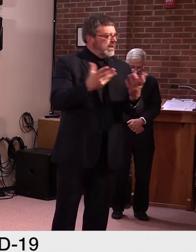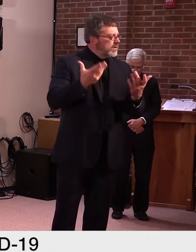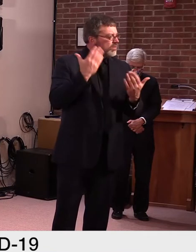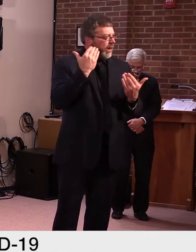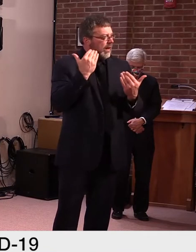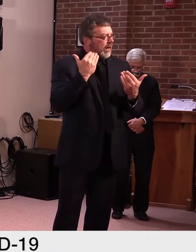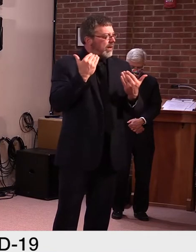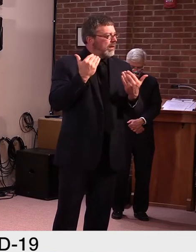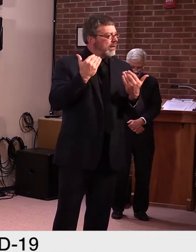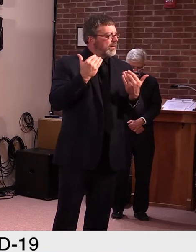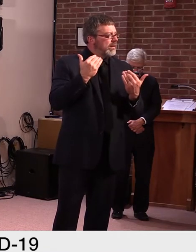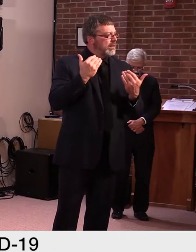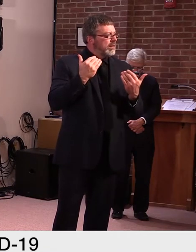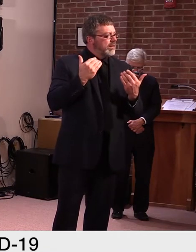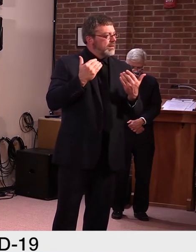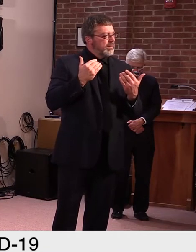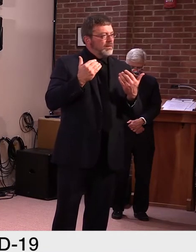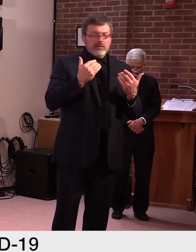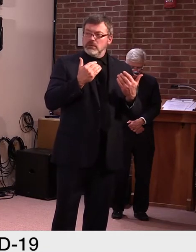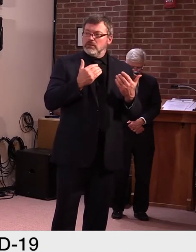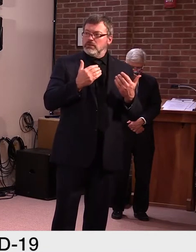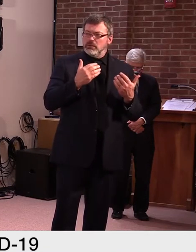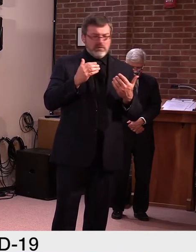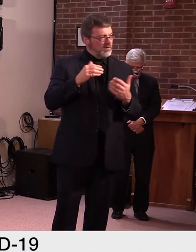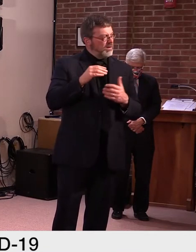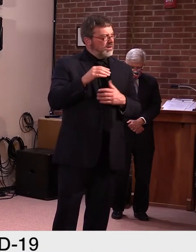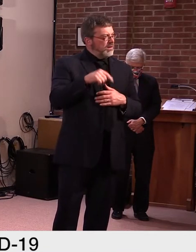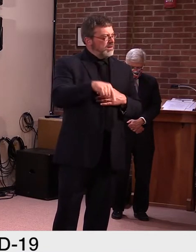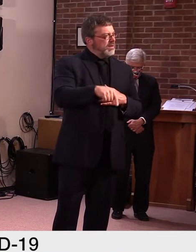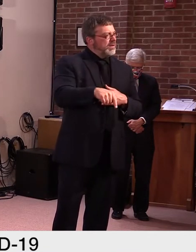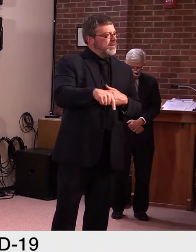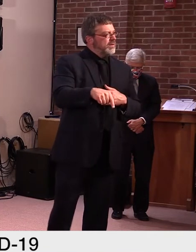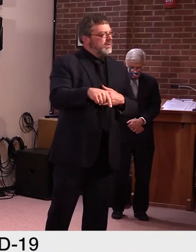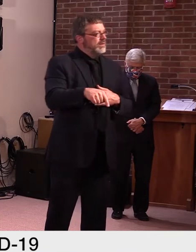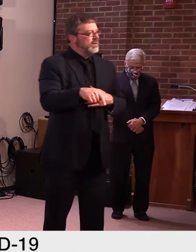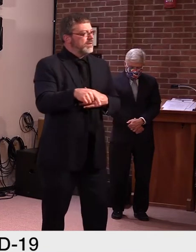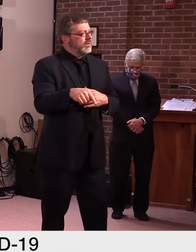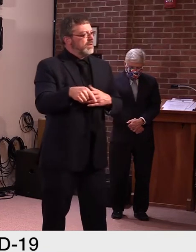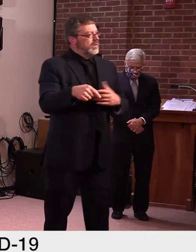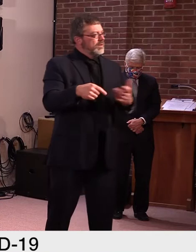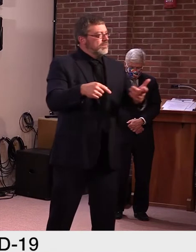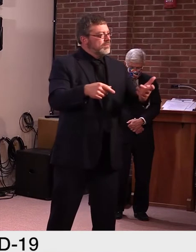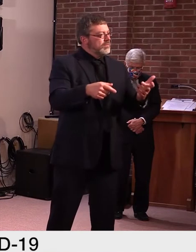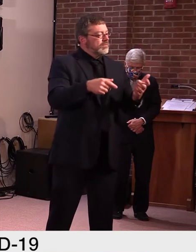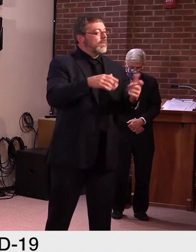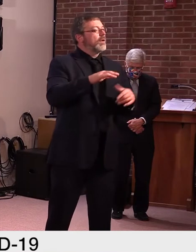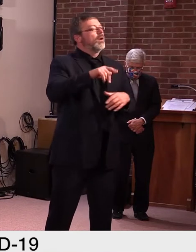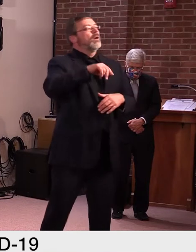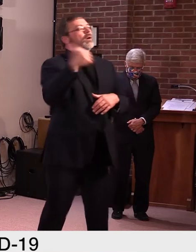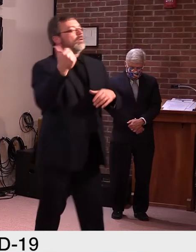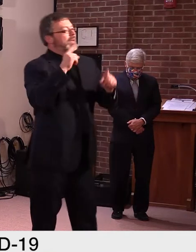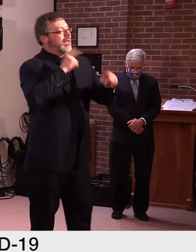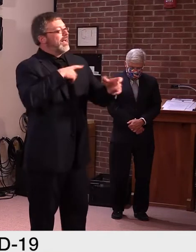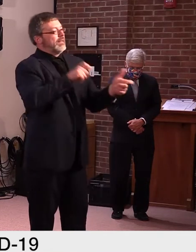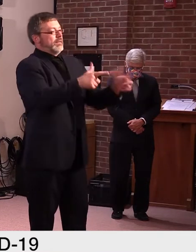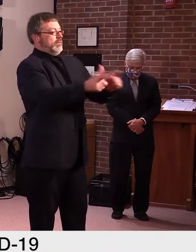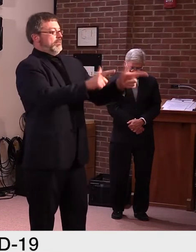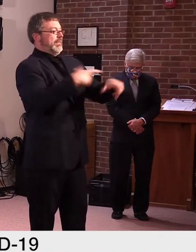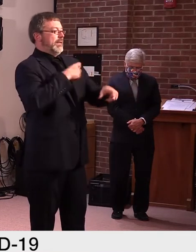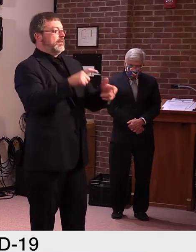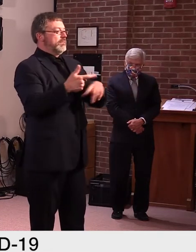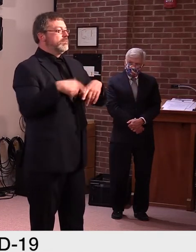there are conflicts. Uh, this wasn't an advocacy position taken by one person. Uh, prosecutor's office weighed in as well and,